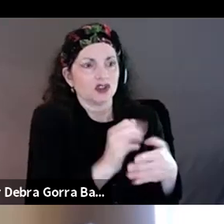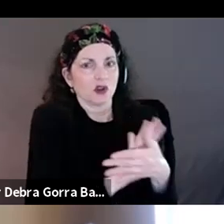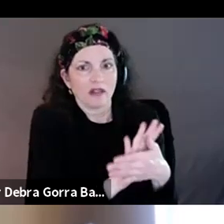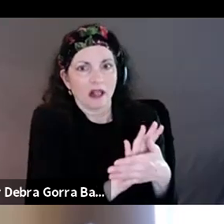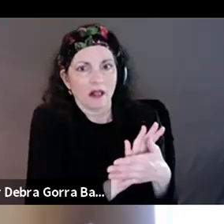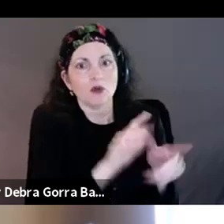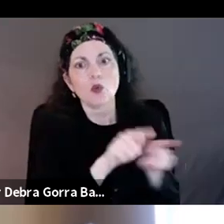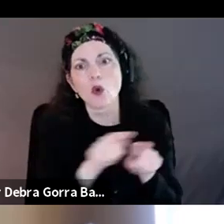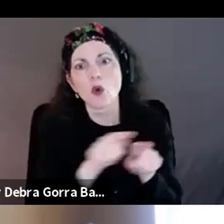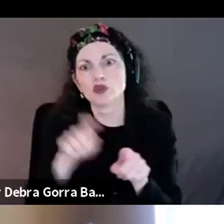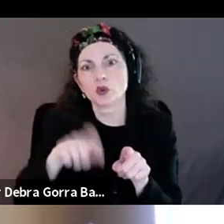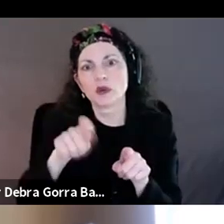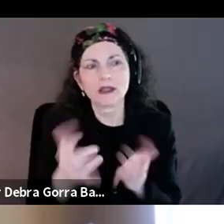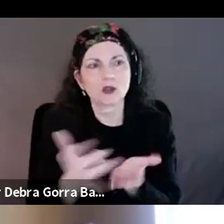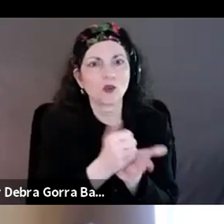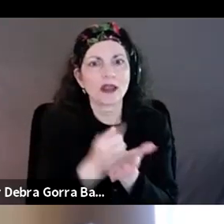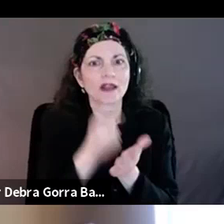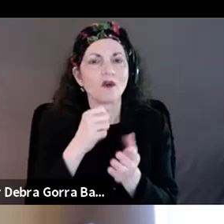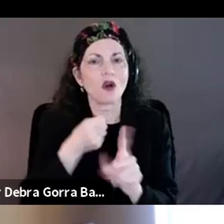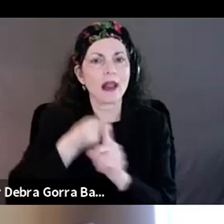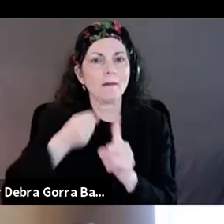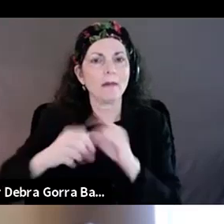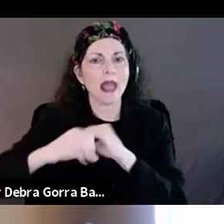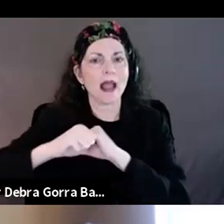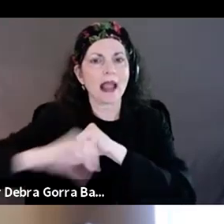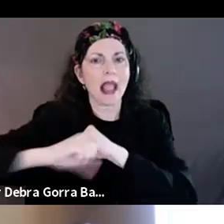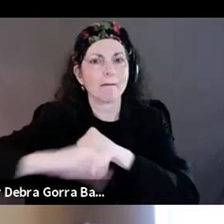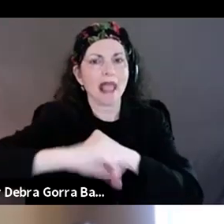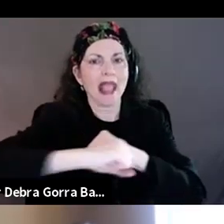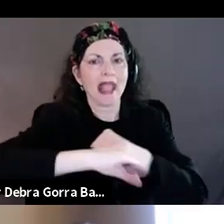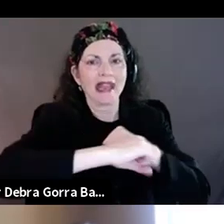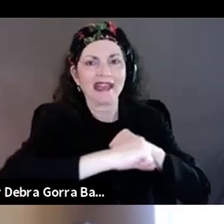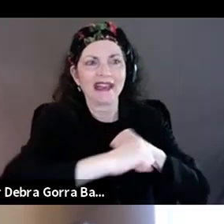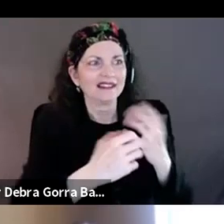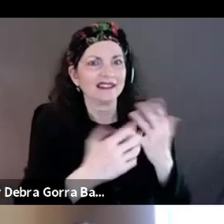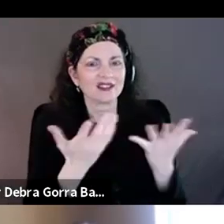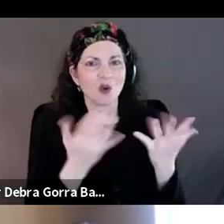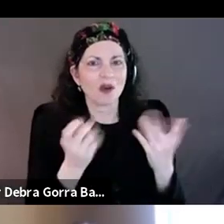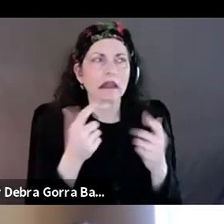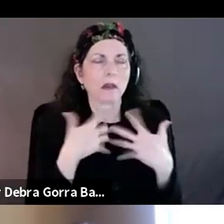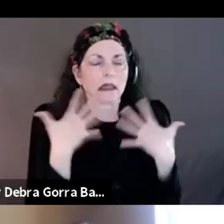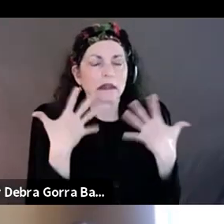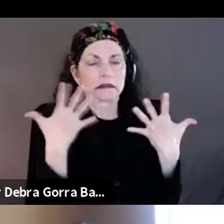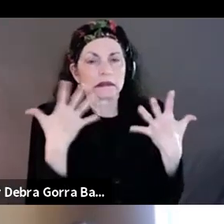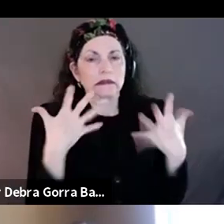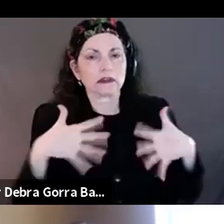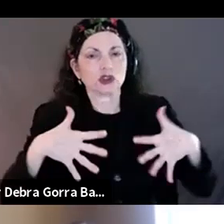your impact campaign. And it can become a little, you know, I don't know, nerve wracking. But